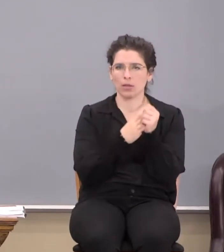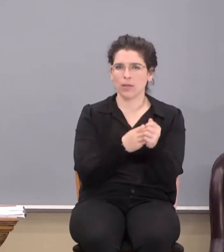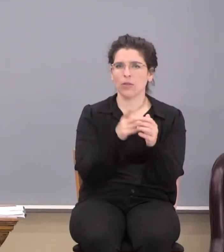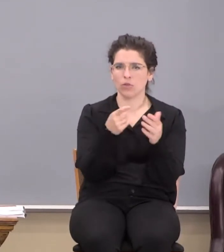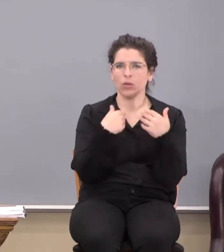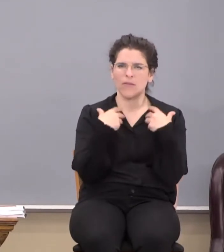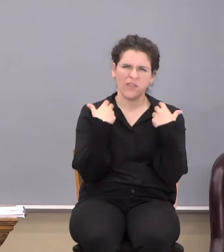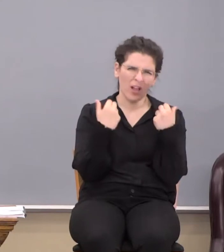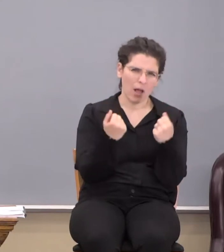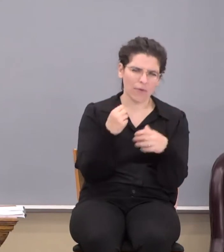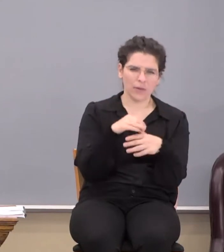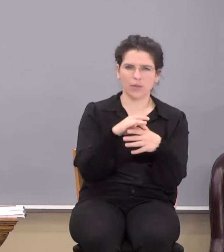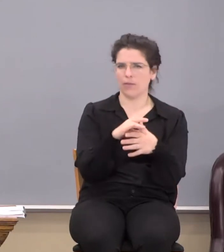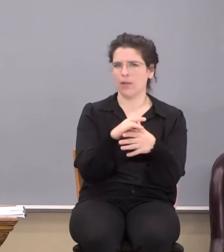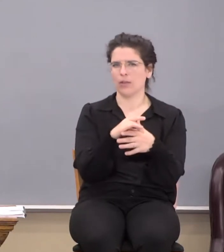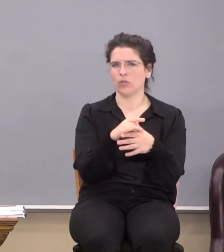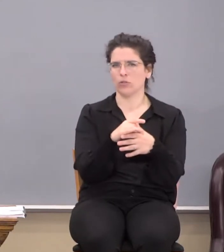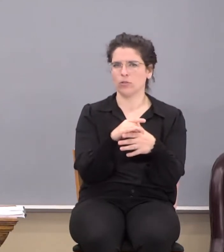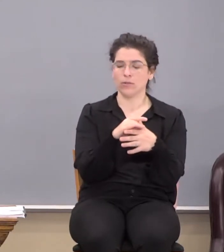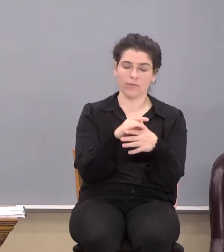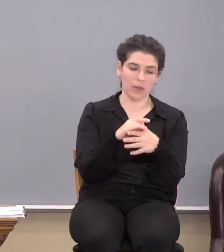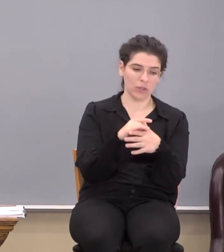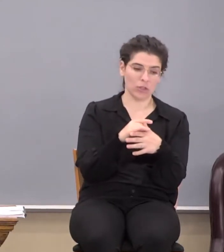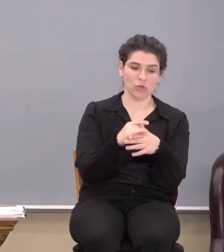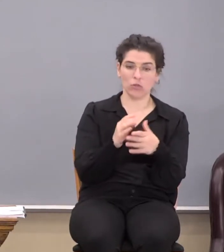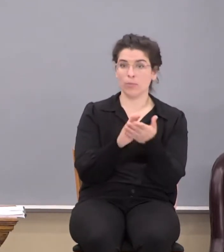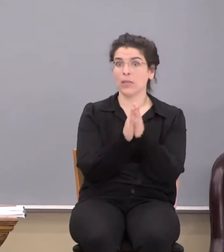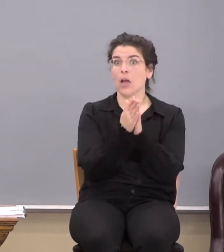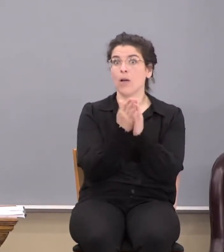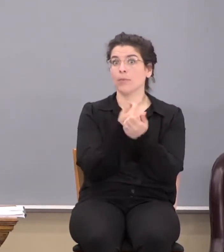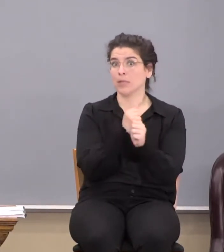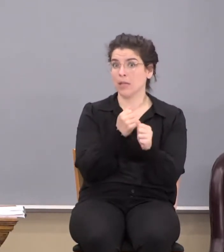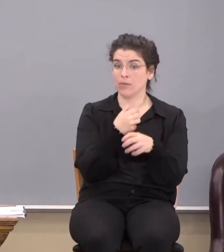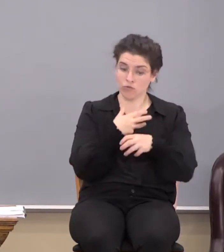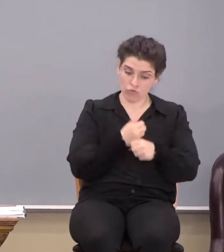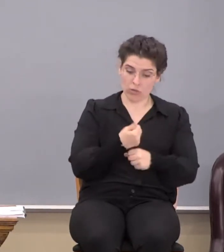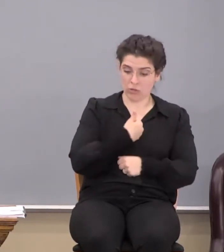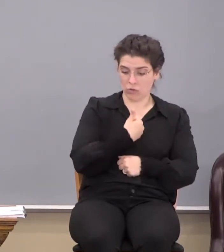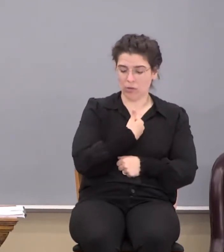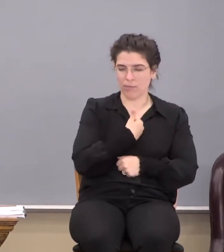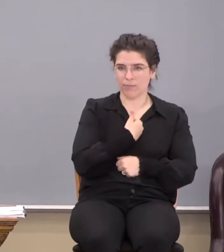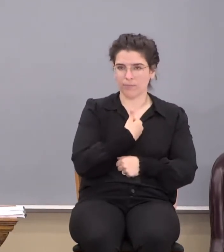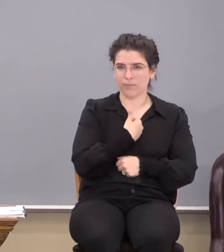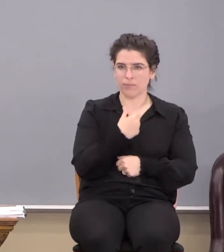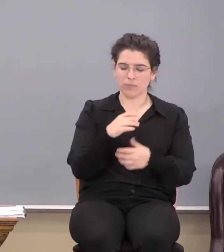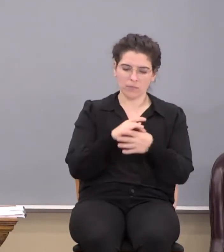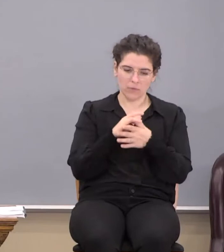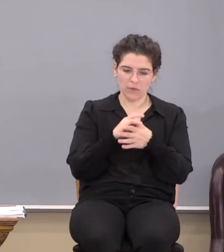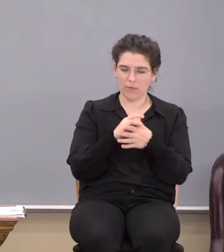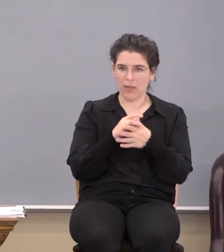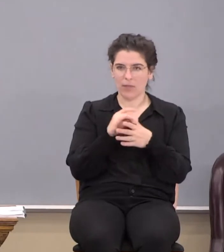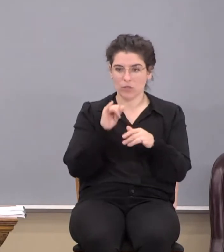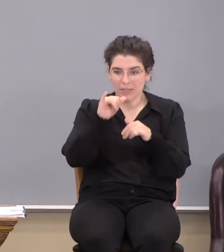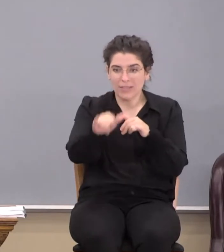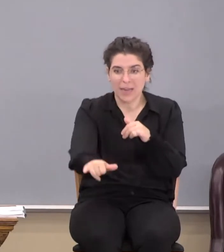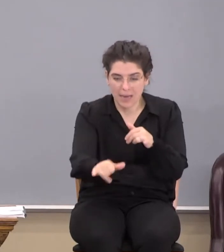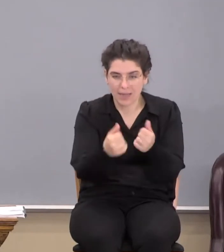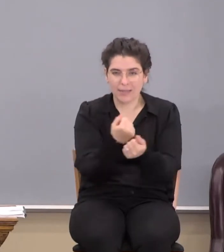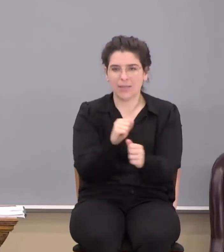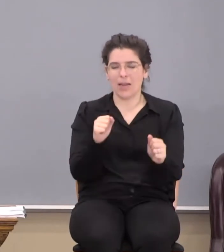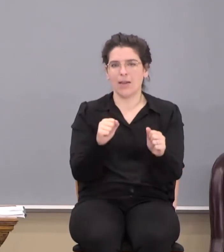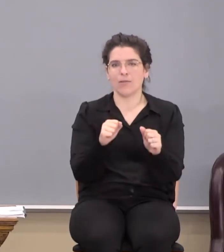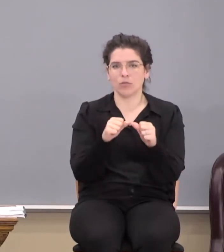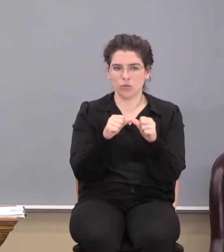have confidence in the flesh. The flesh either to get saved, so you're trusting yourself. The flesh to stay saved,